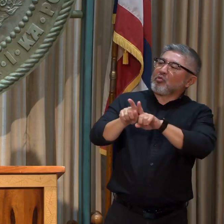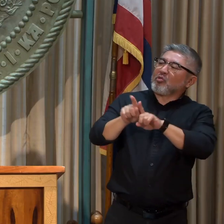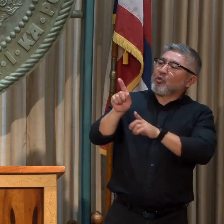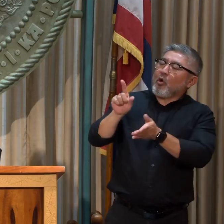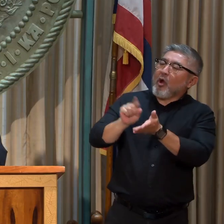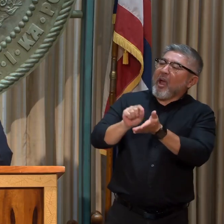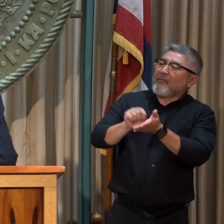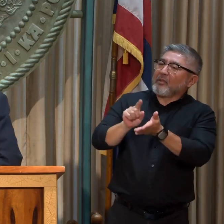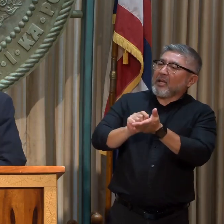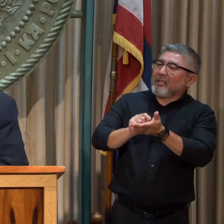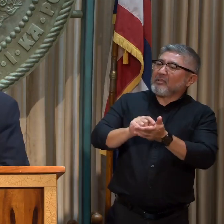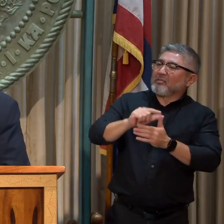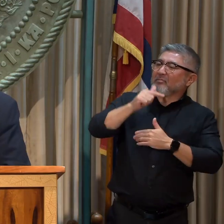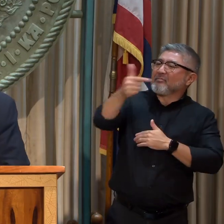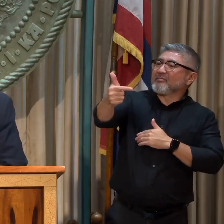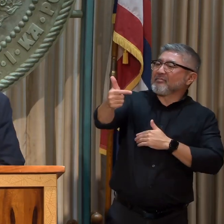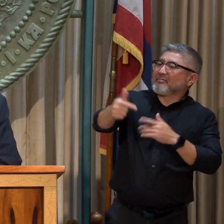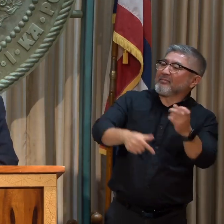Hello.